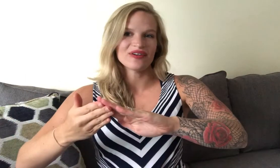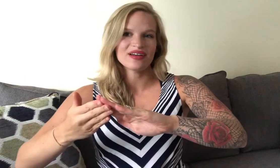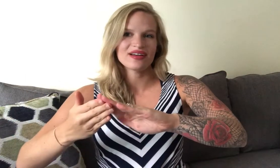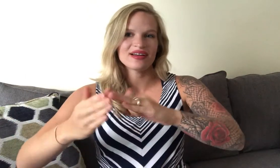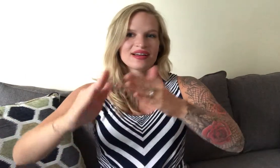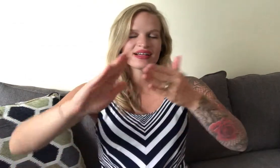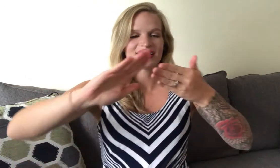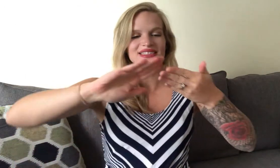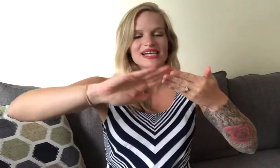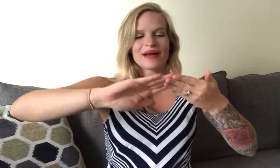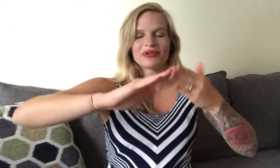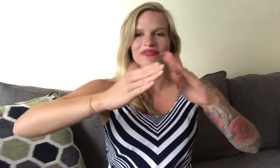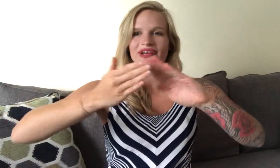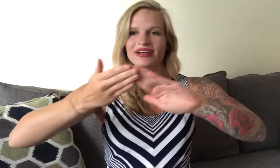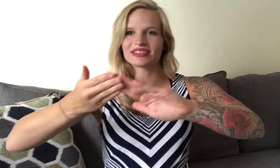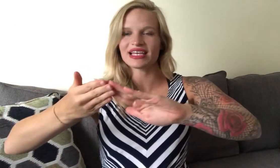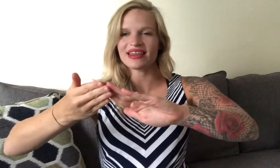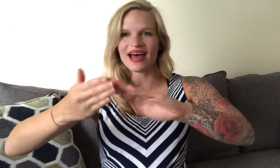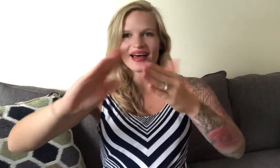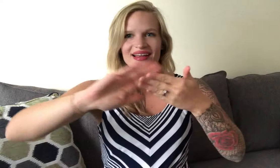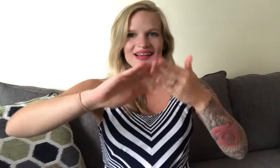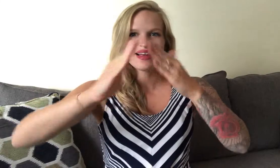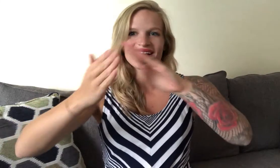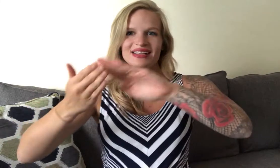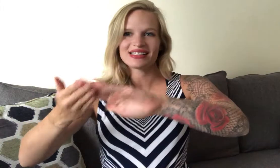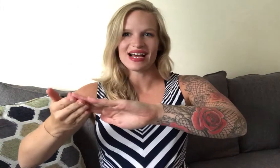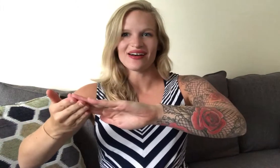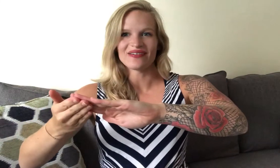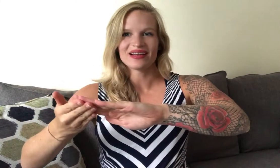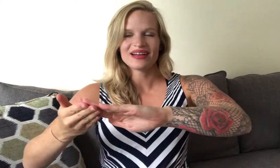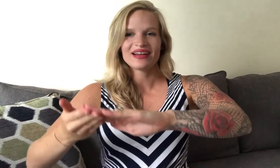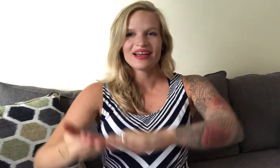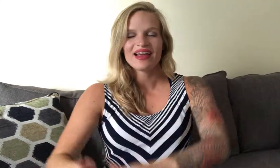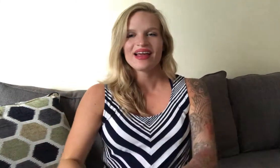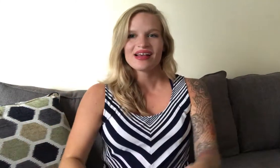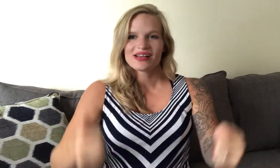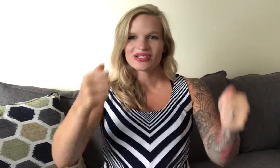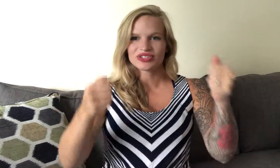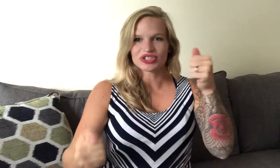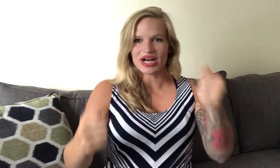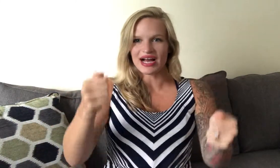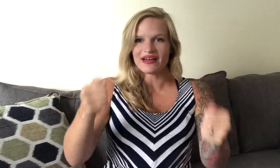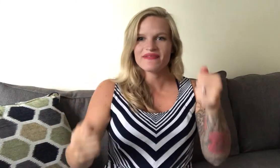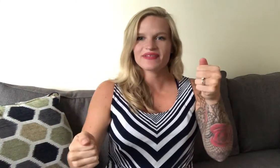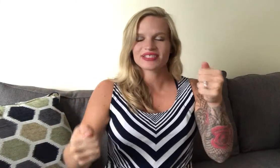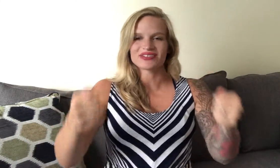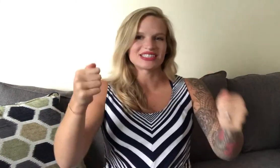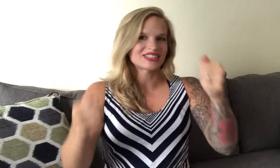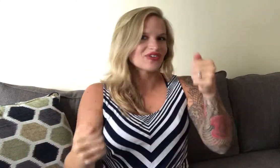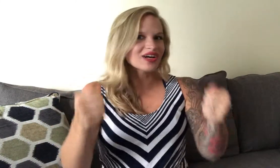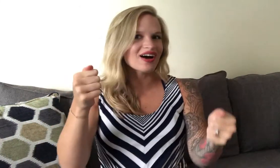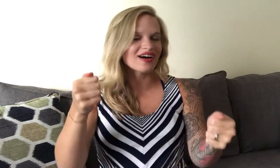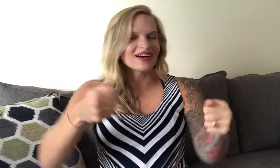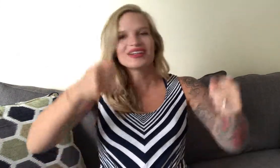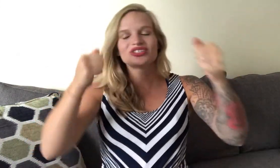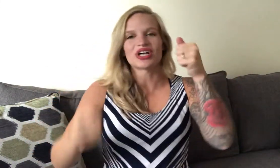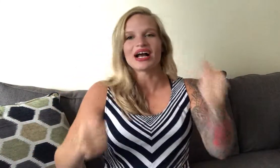just tap your fingers like that town drive so just show a car drive